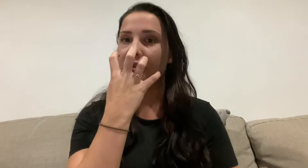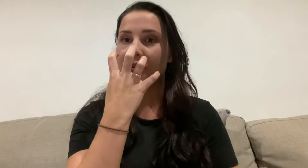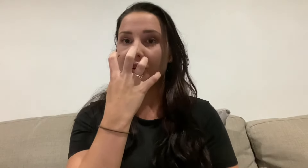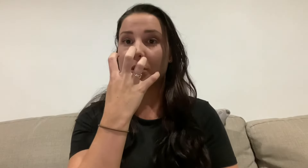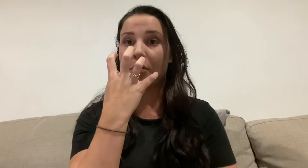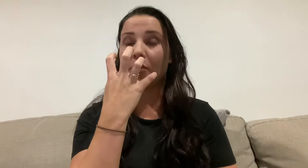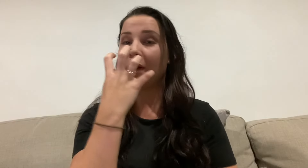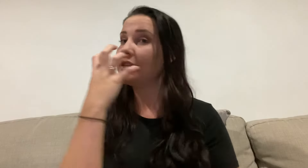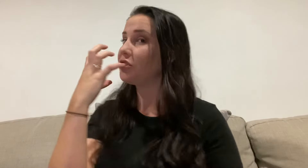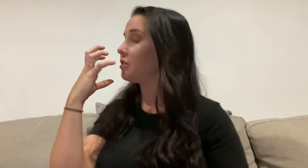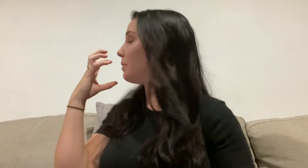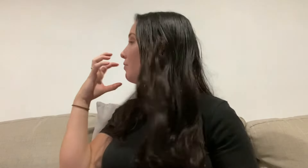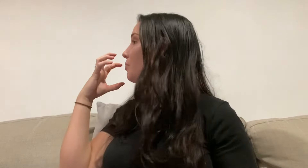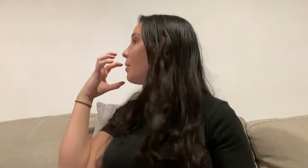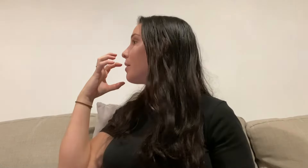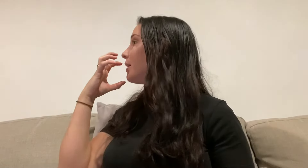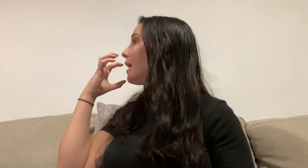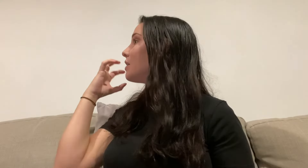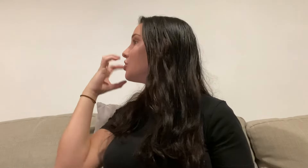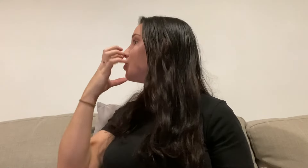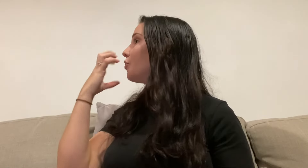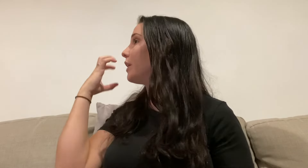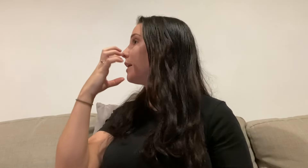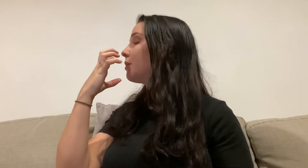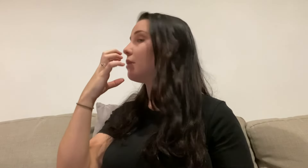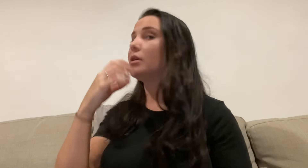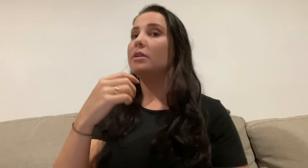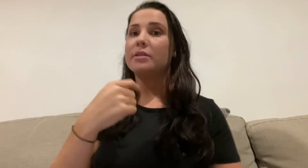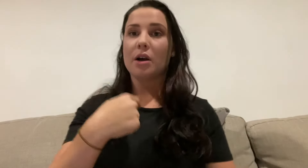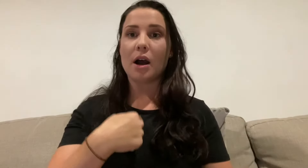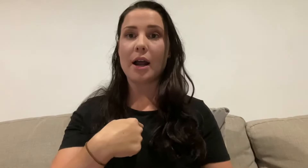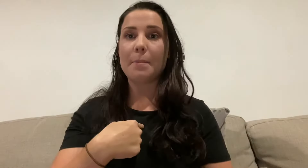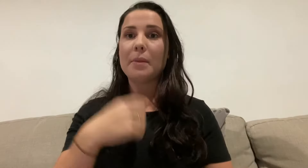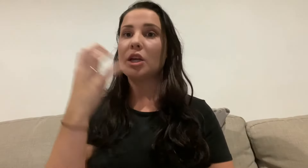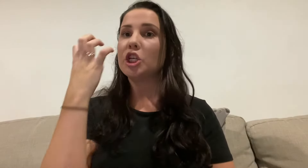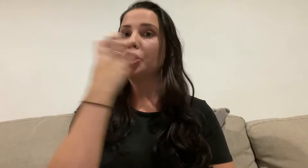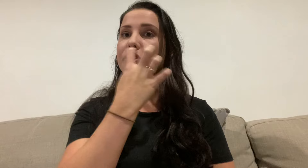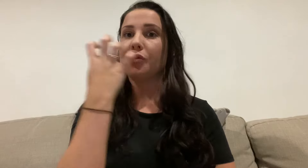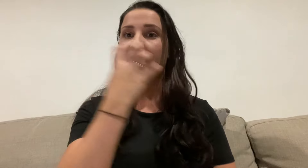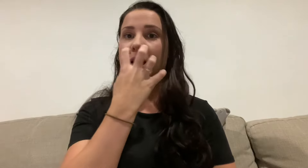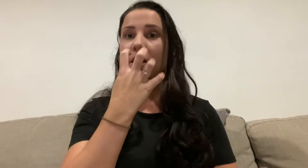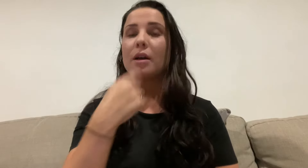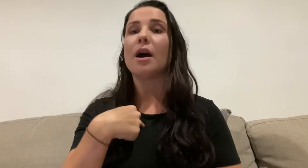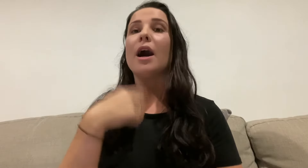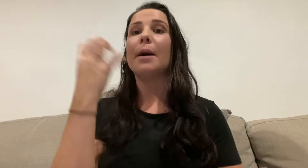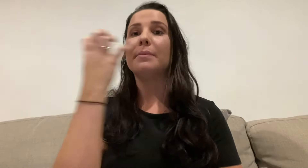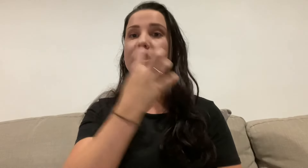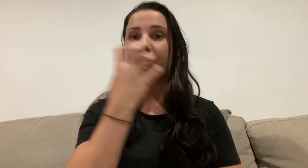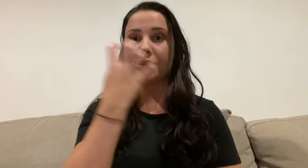the top of your face, just above from your mouth like that, sorry. So I'm sorry. I'm sorry.